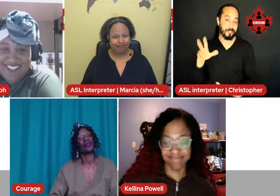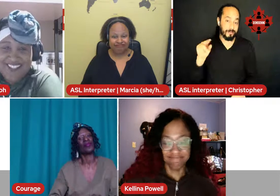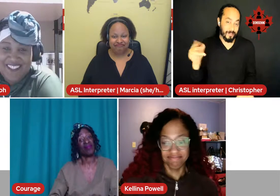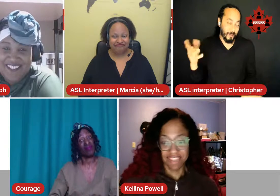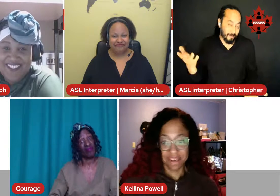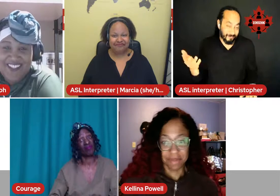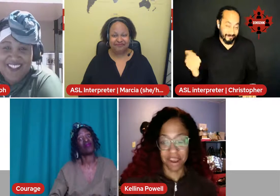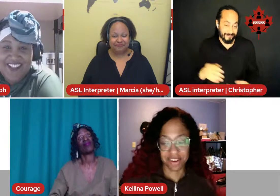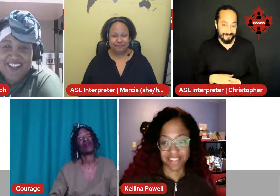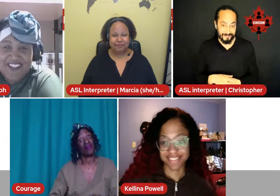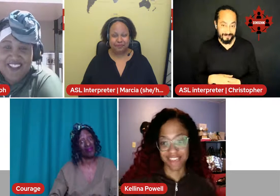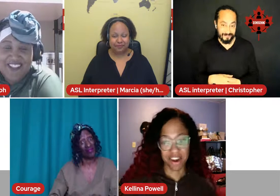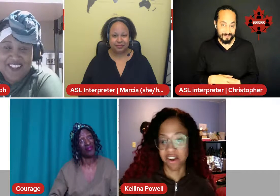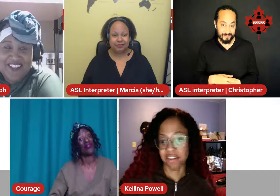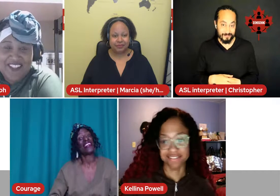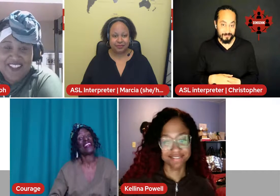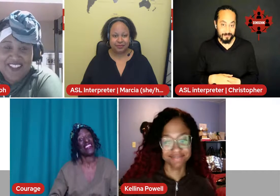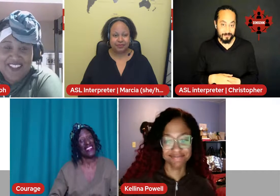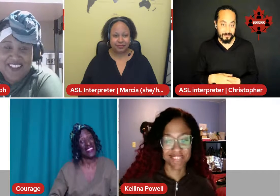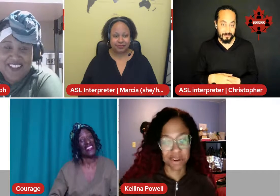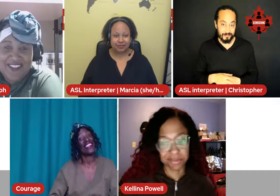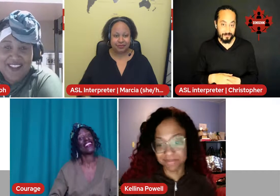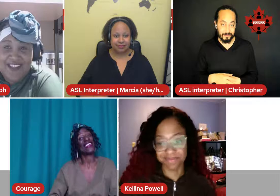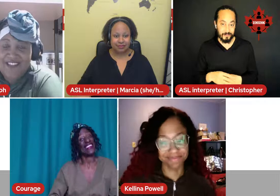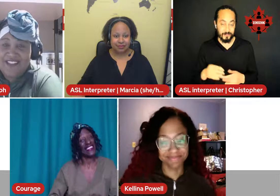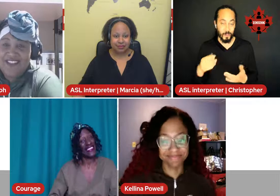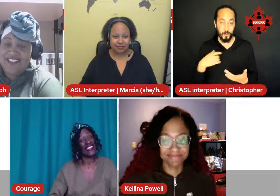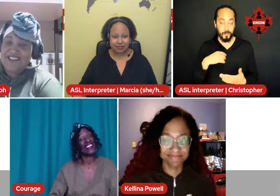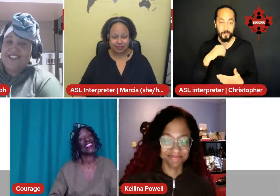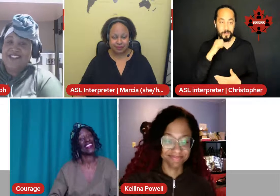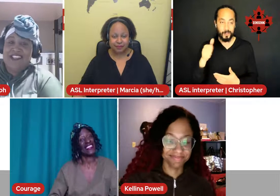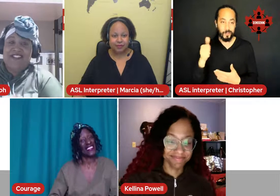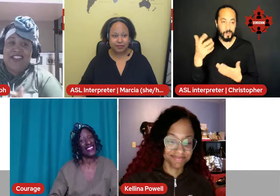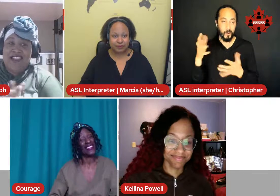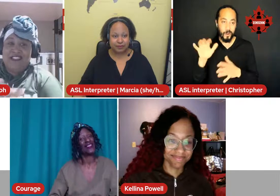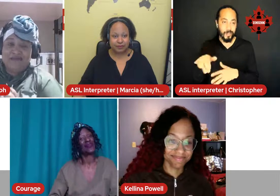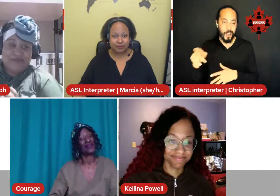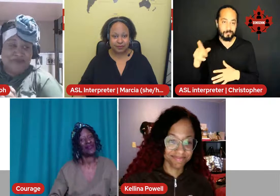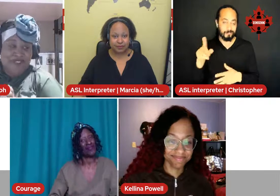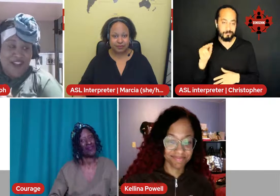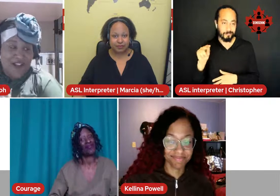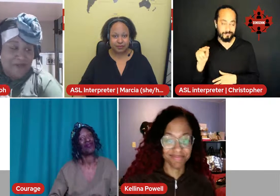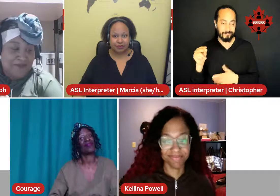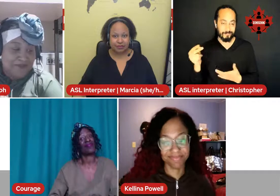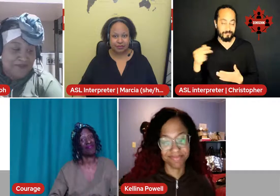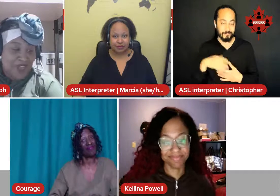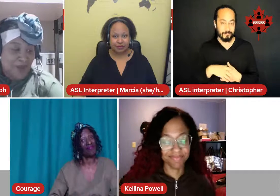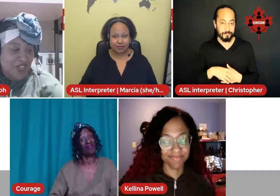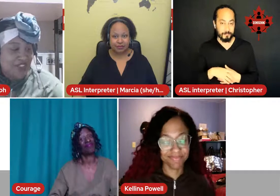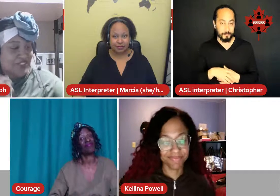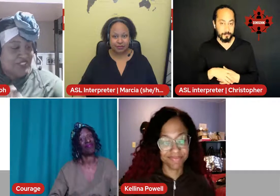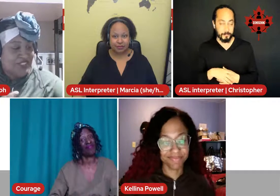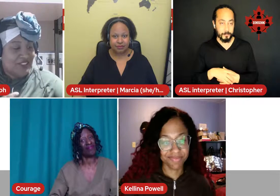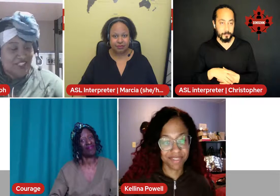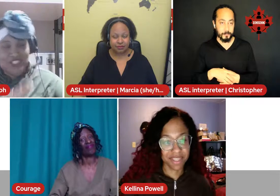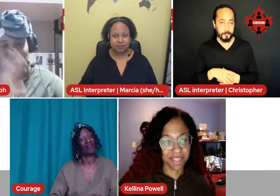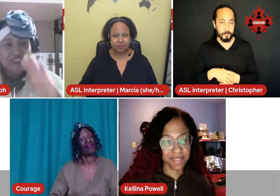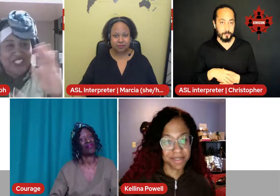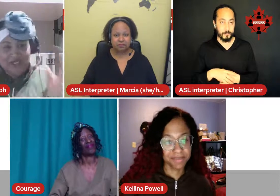They don't bother at all. So. I, I understand that. Um, I wanted to, let's shift it